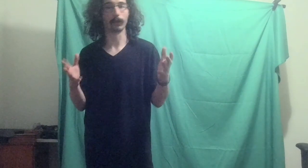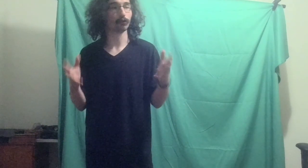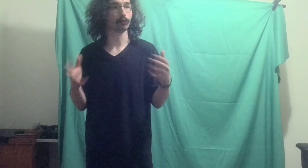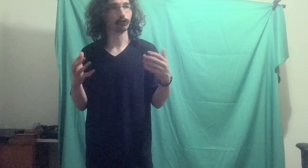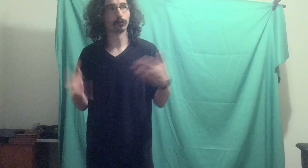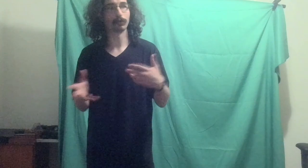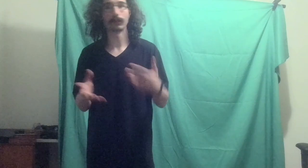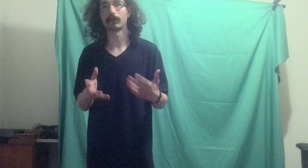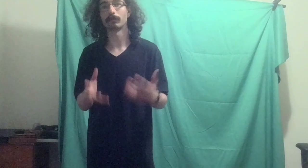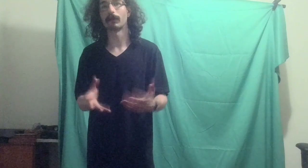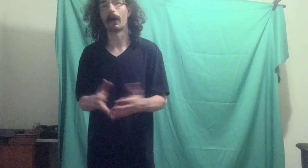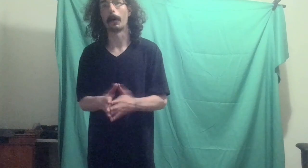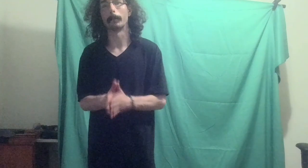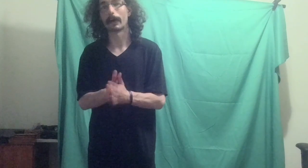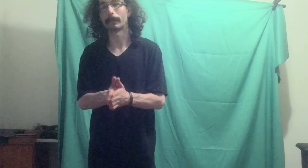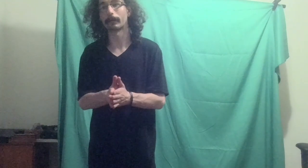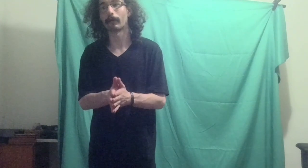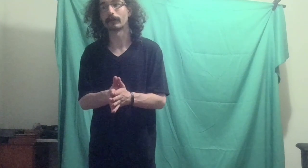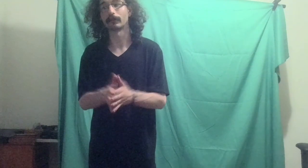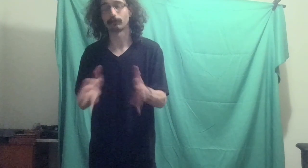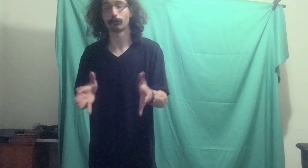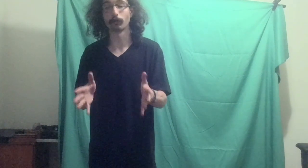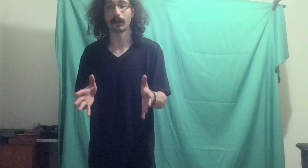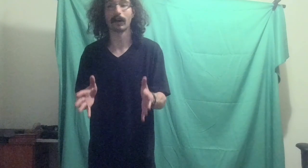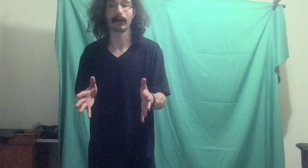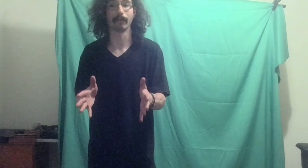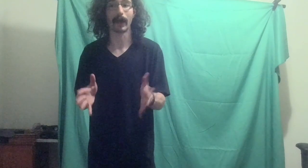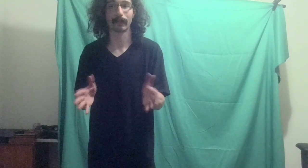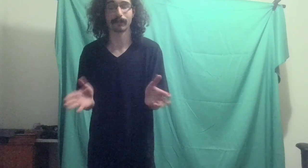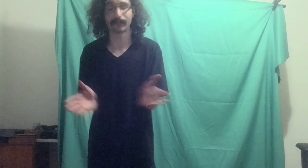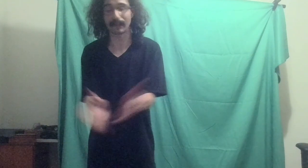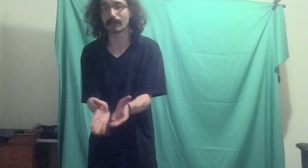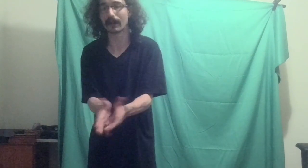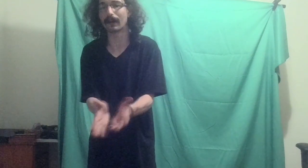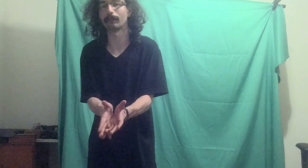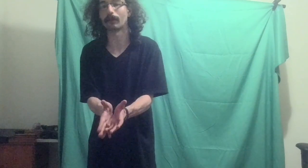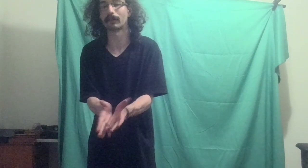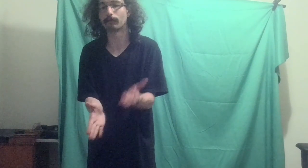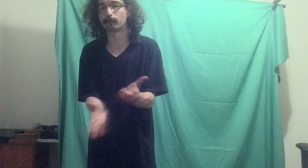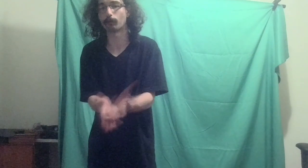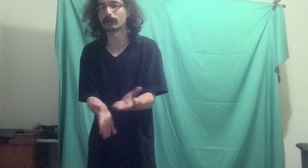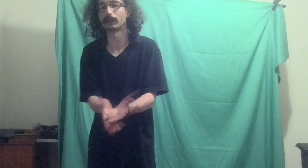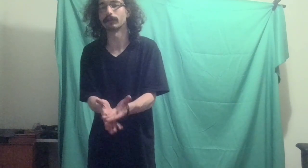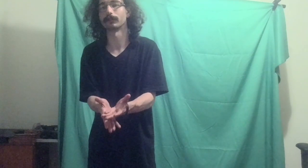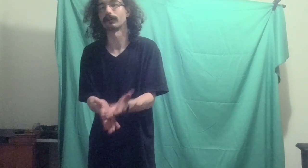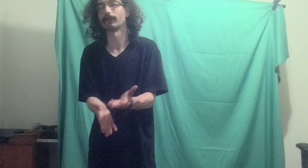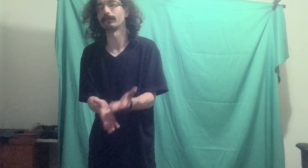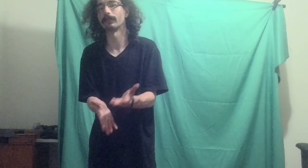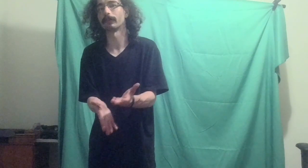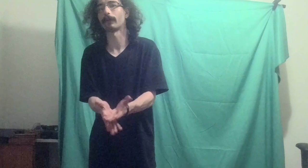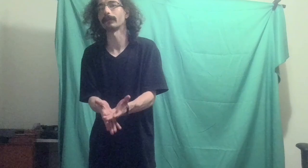to two different Bible colleges full time. At the same time, I did four years of college